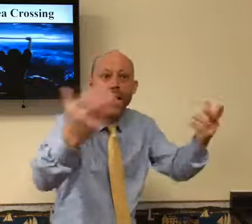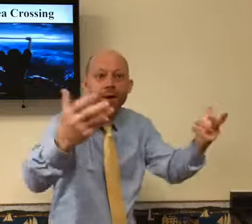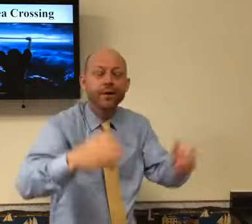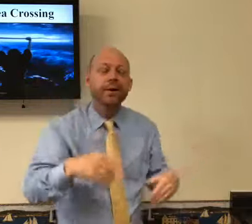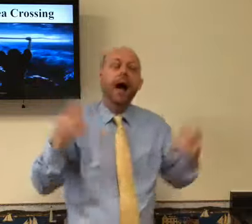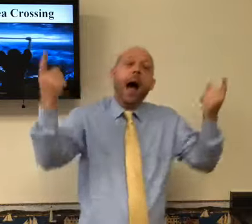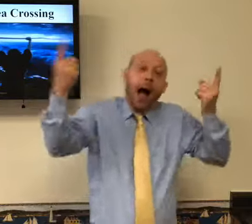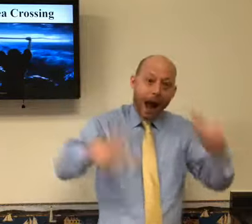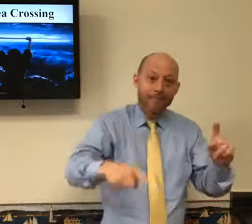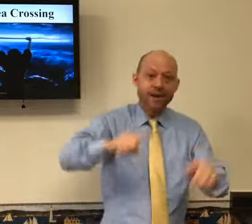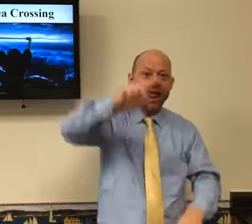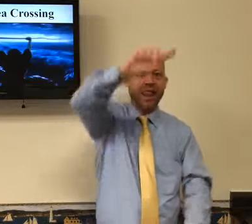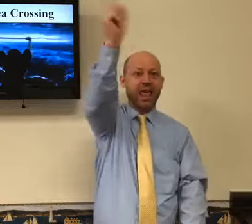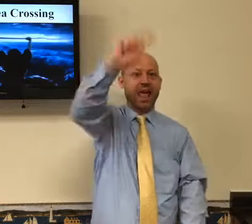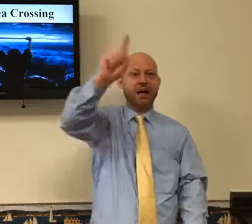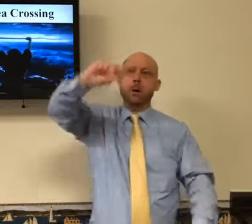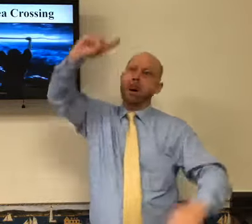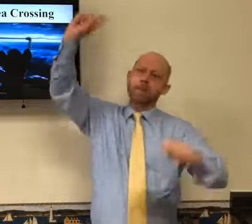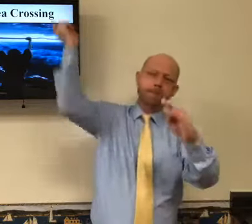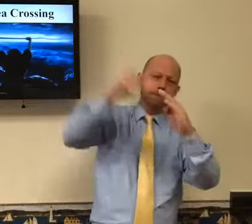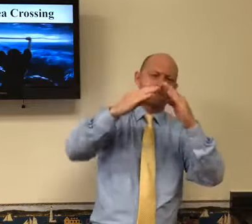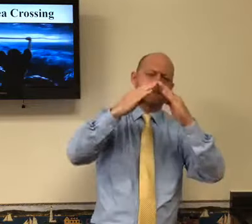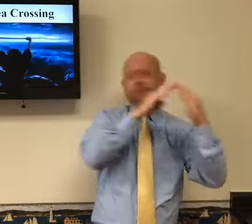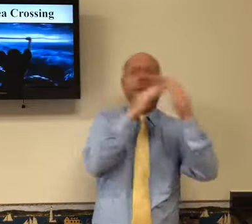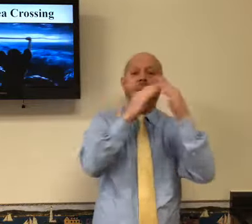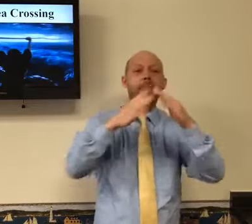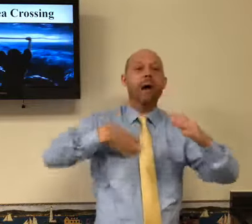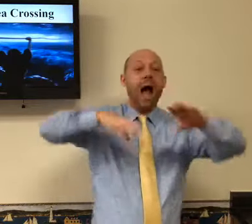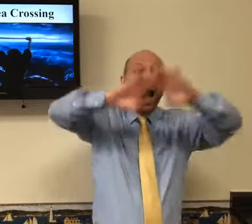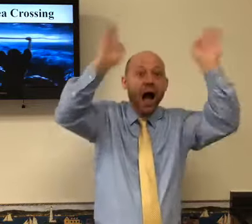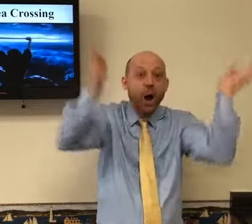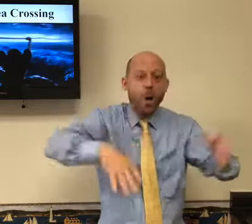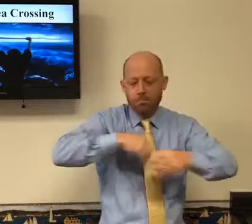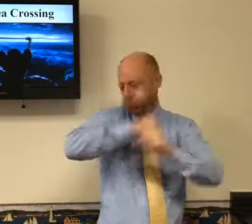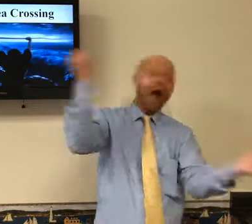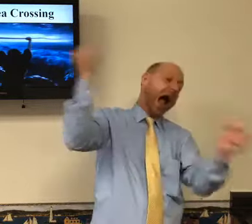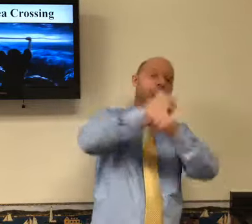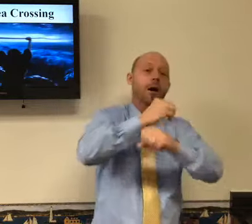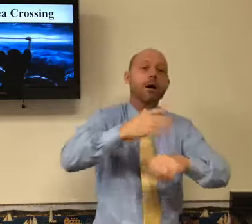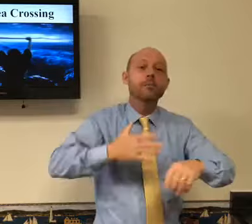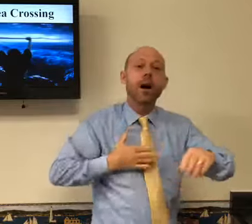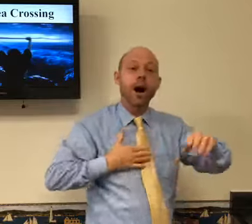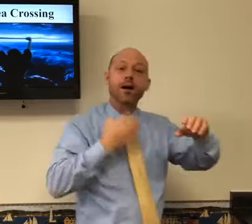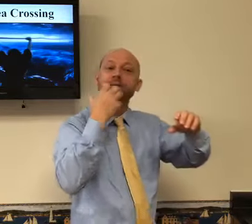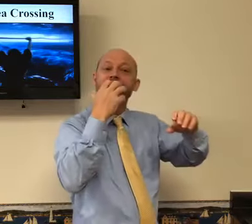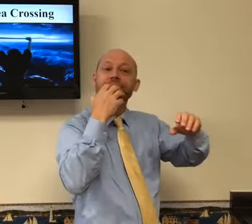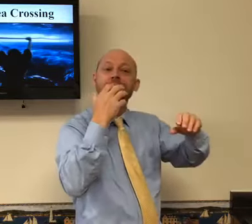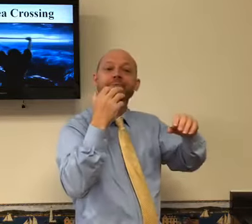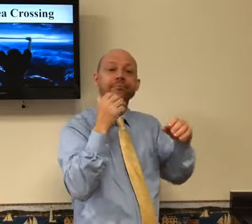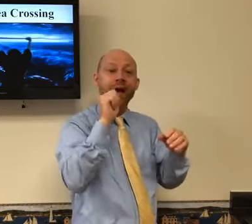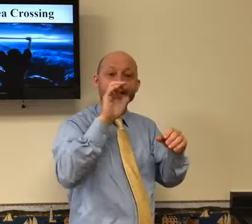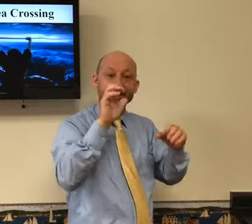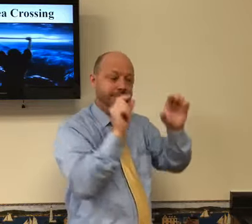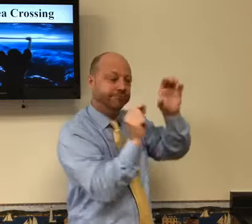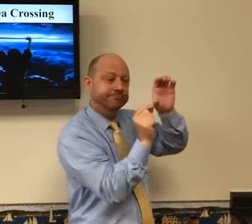Fuss my children. Fuss my wife. I'm just kidding. But the other day, this past week, we had a lightning strike at our home.